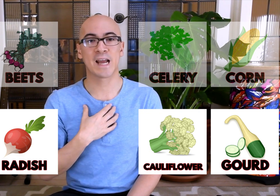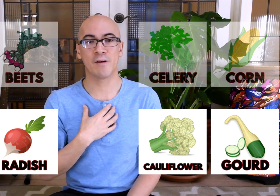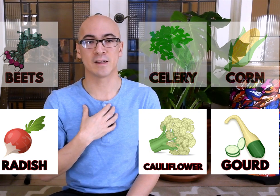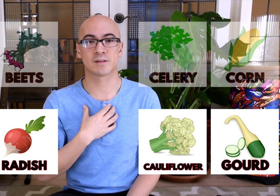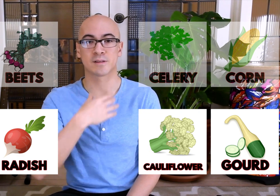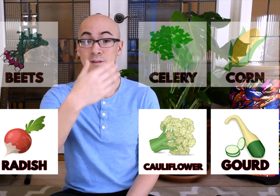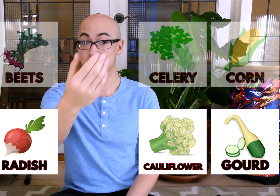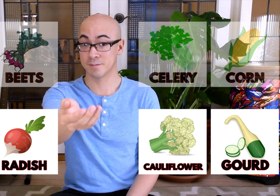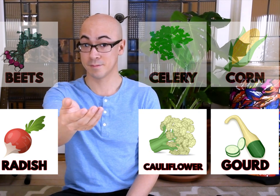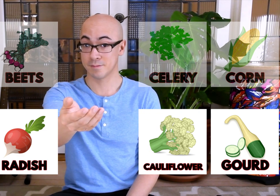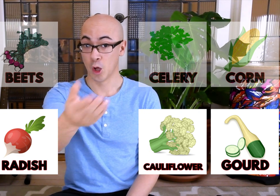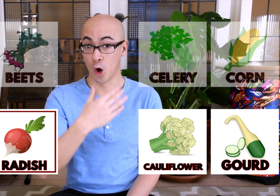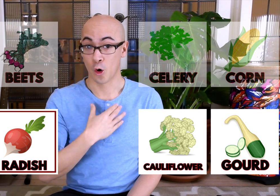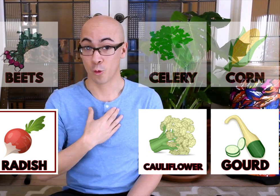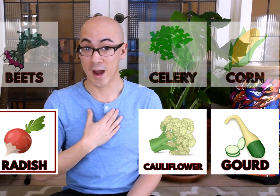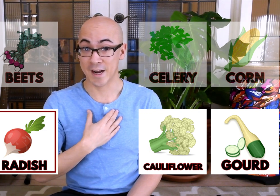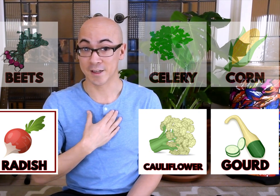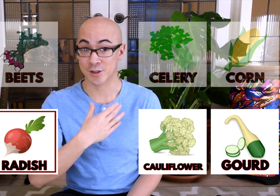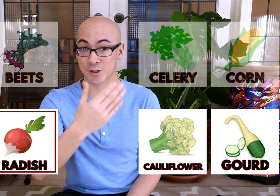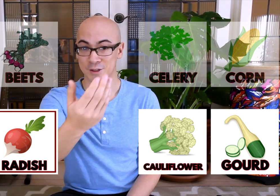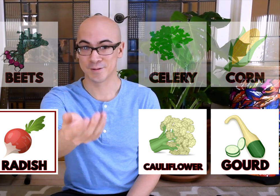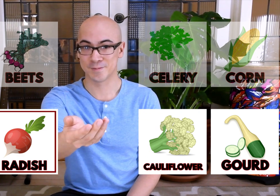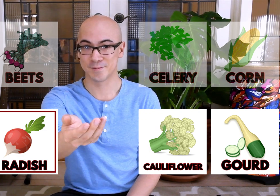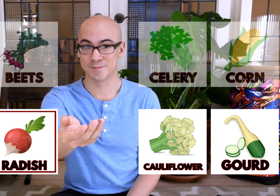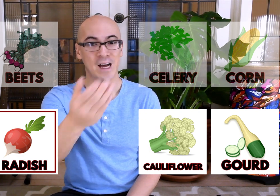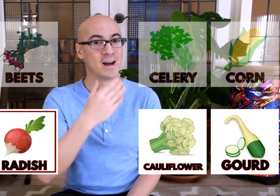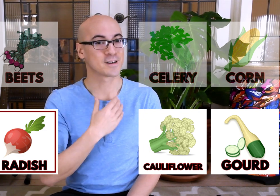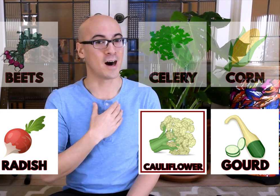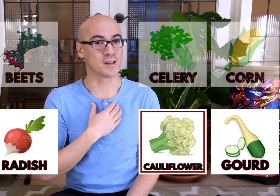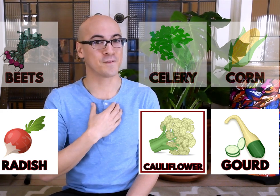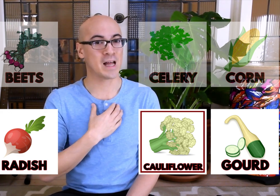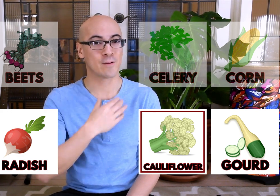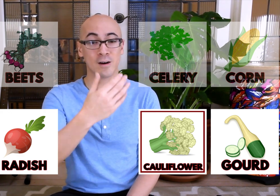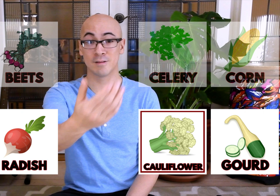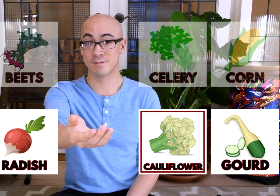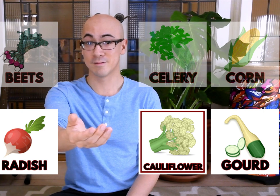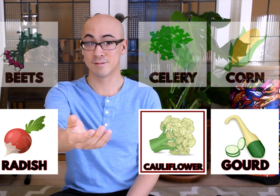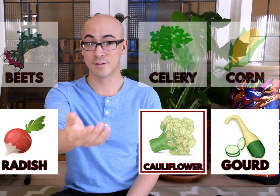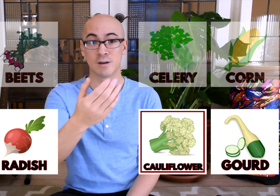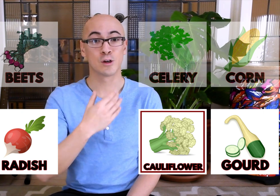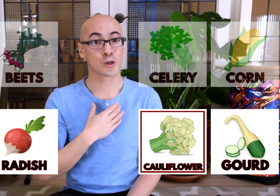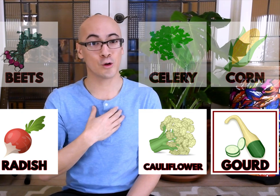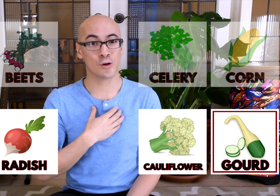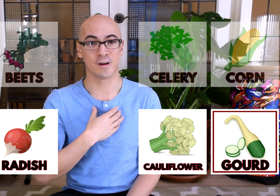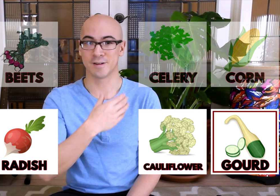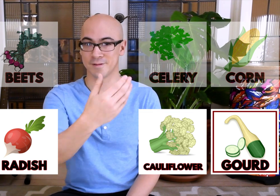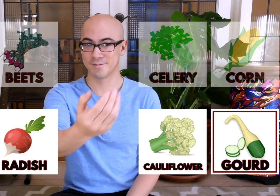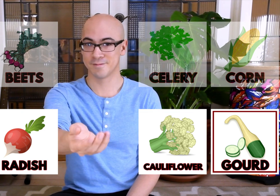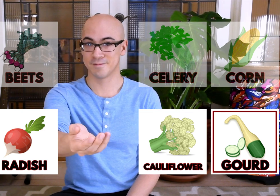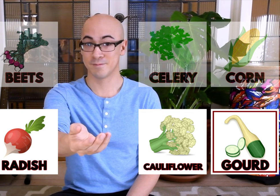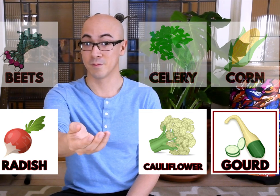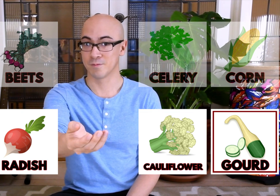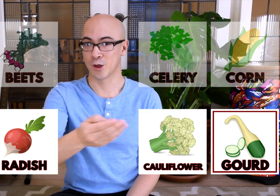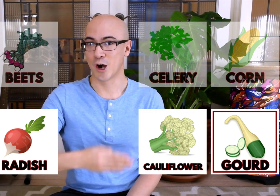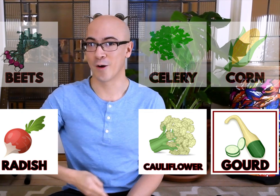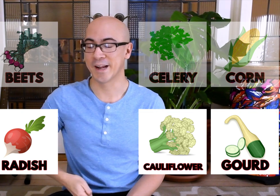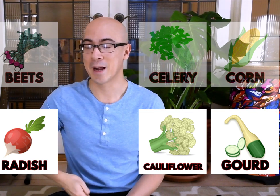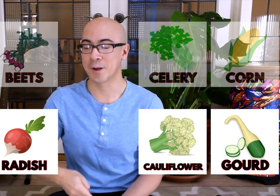Carrots, radish, cauliflower, gourd. Alright, grab your